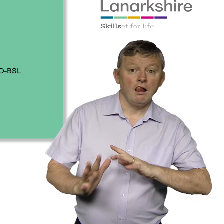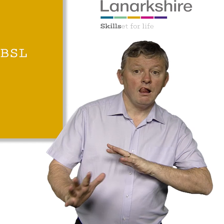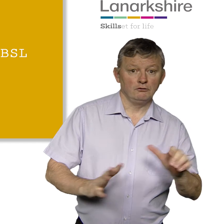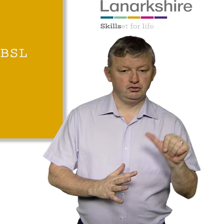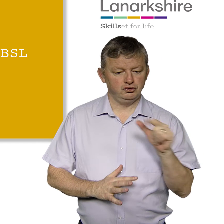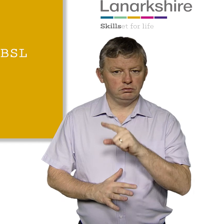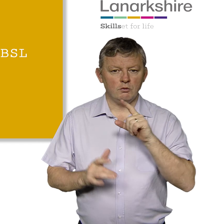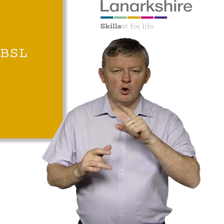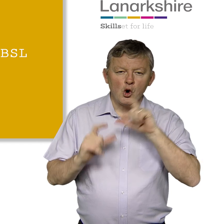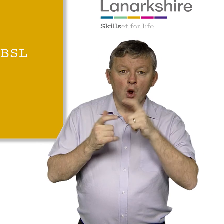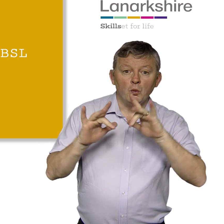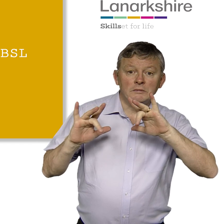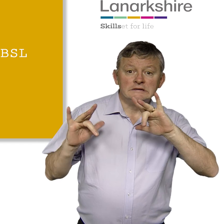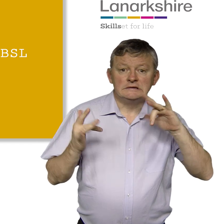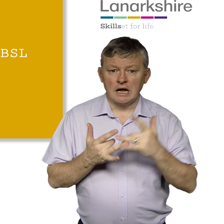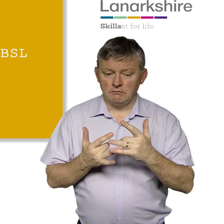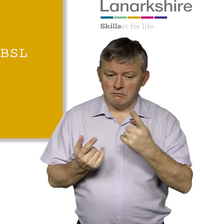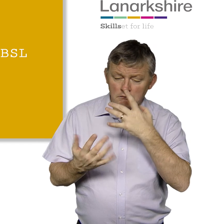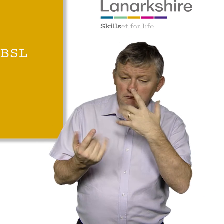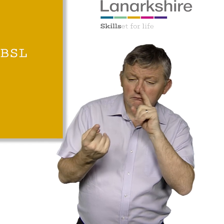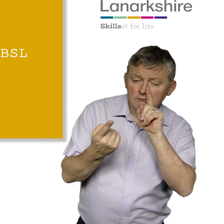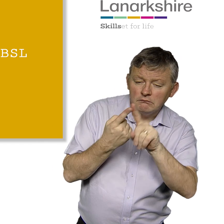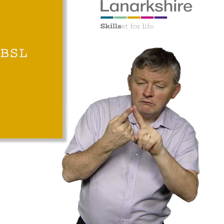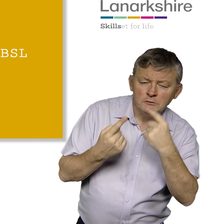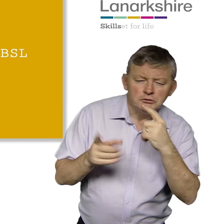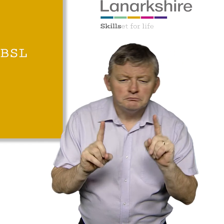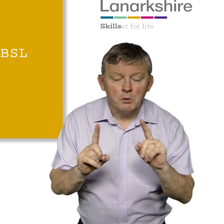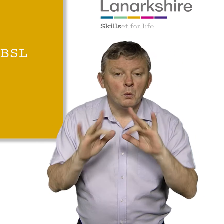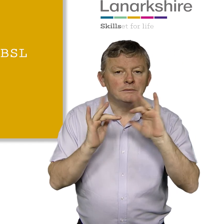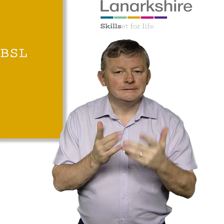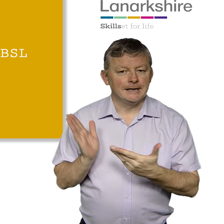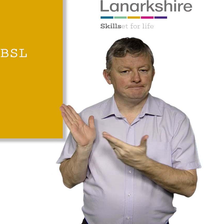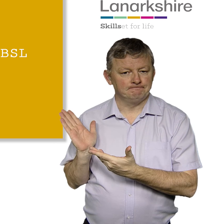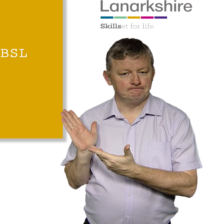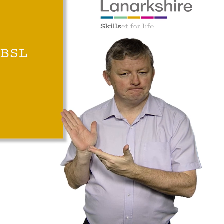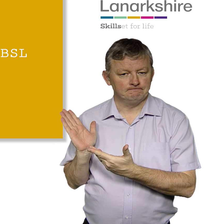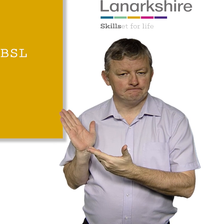The BSL version of this Plan The is available on the College website Where you can also leave feedback